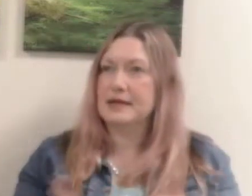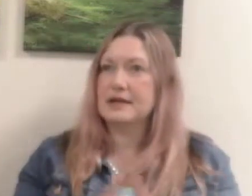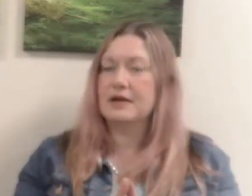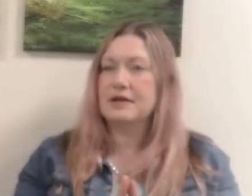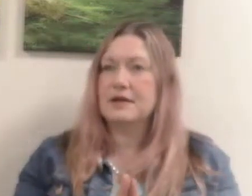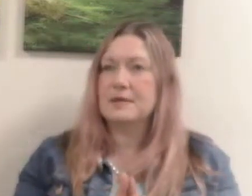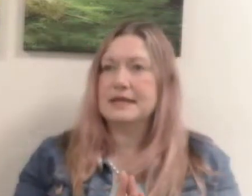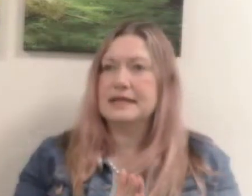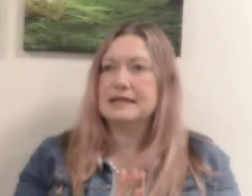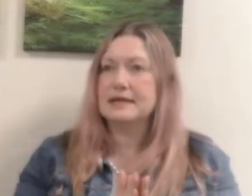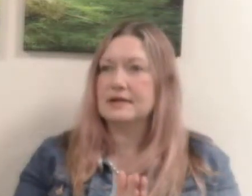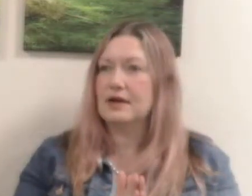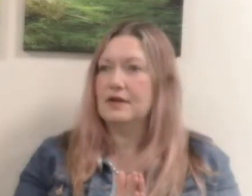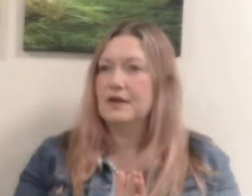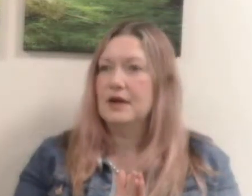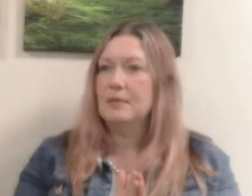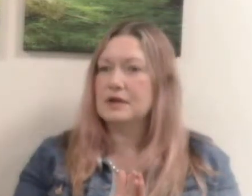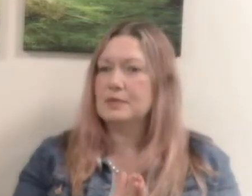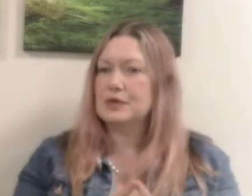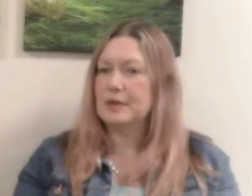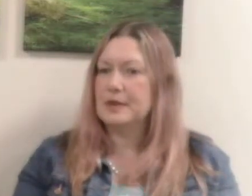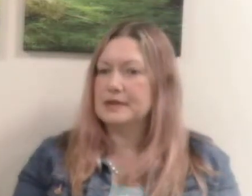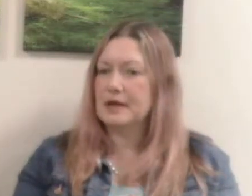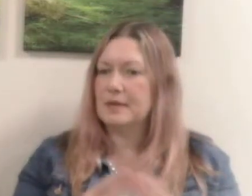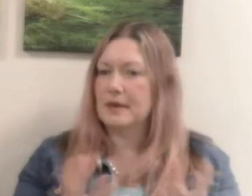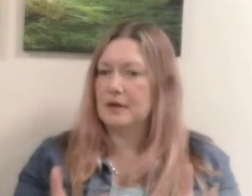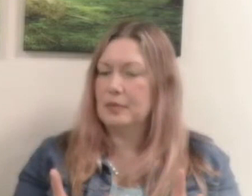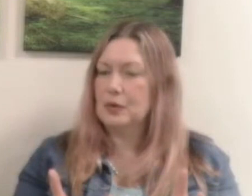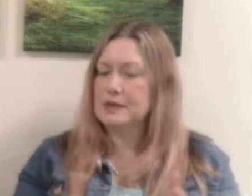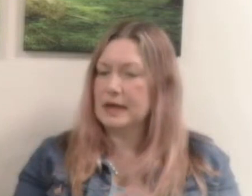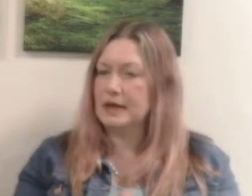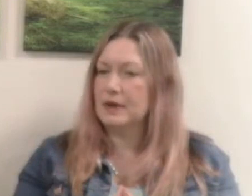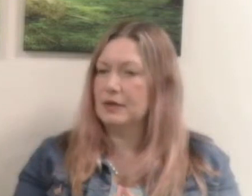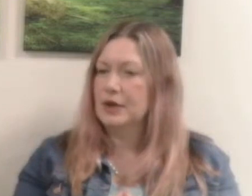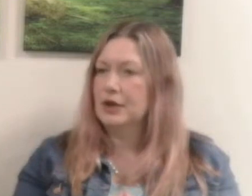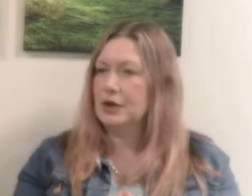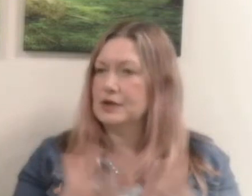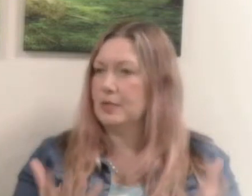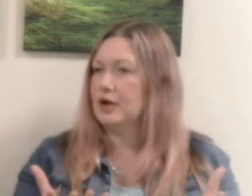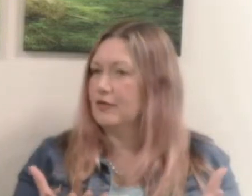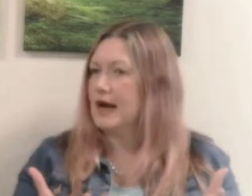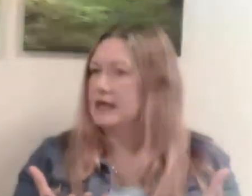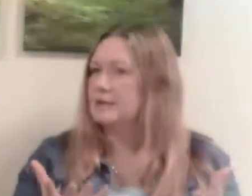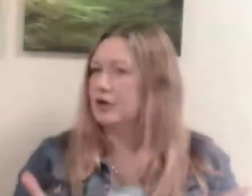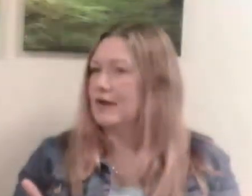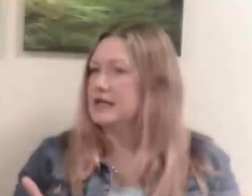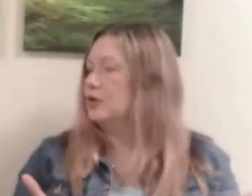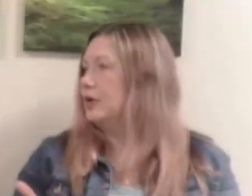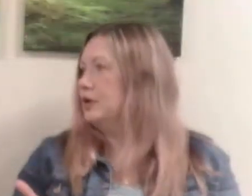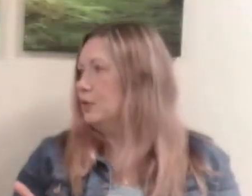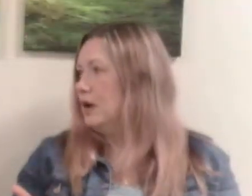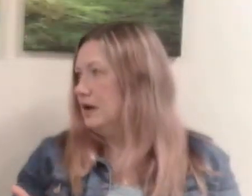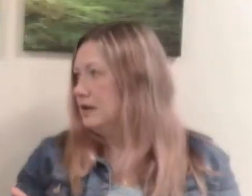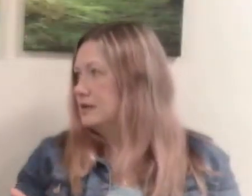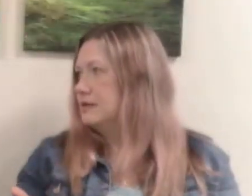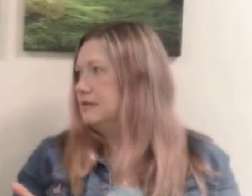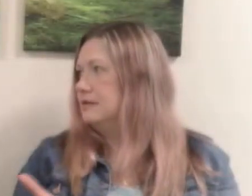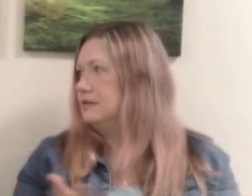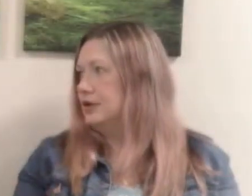this and i think there was an incident of martin brought it up in the sermon about paul saying well you know it's not by great it's by grace not by your works that